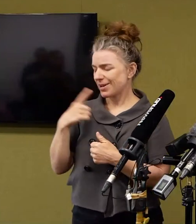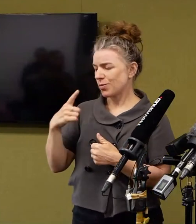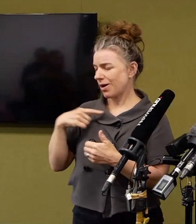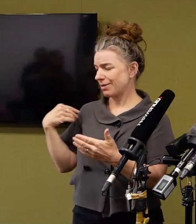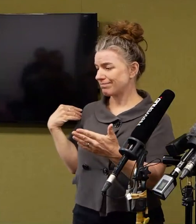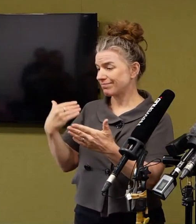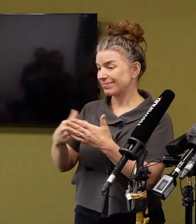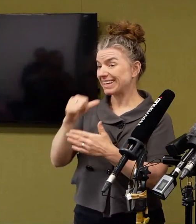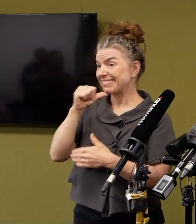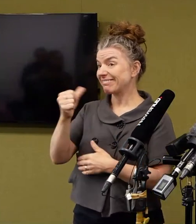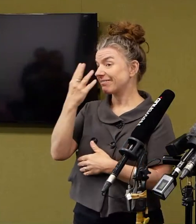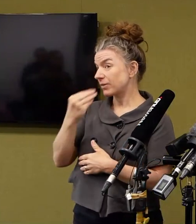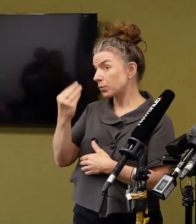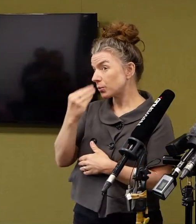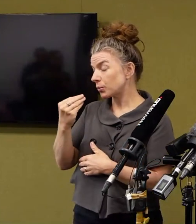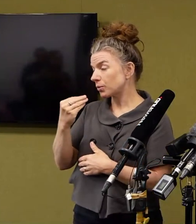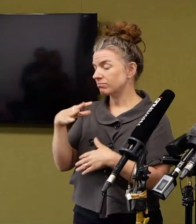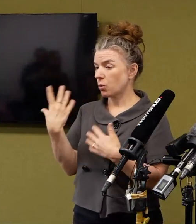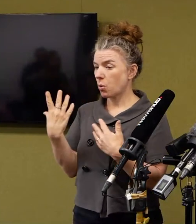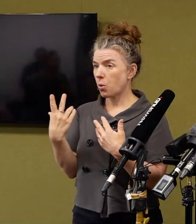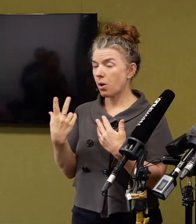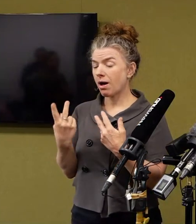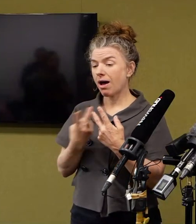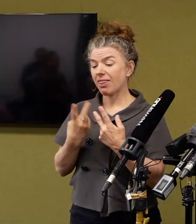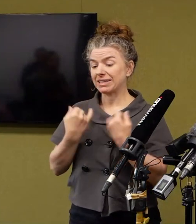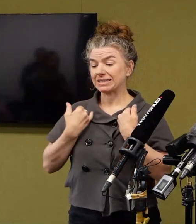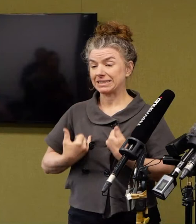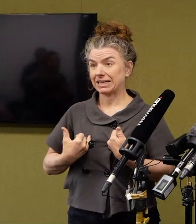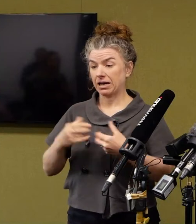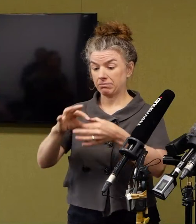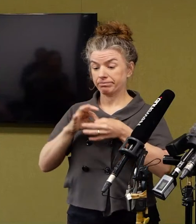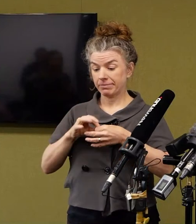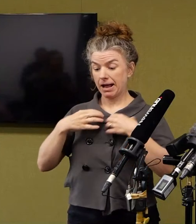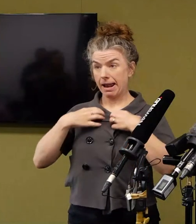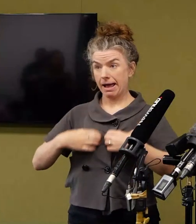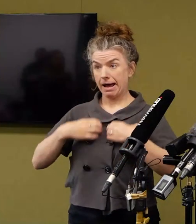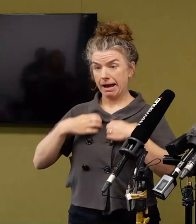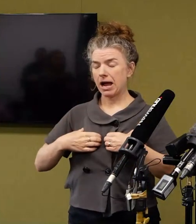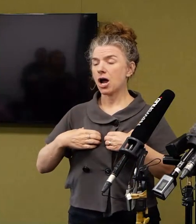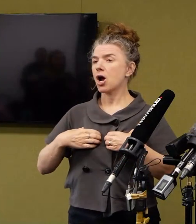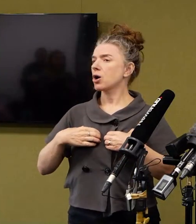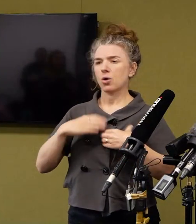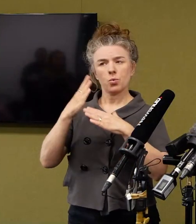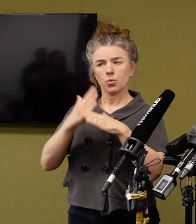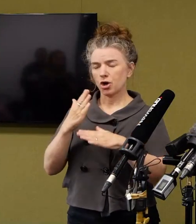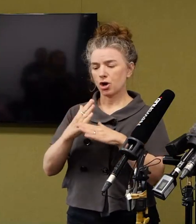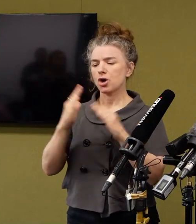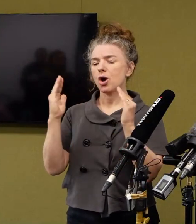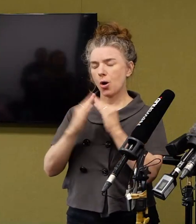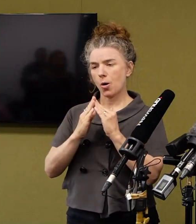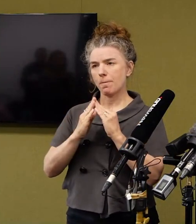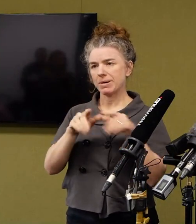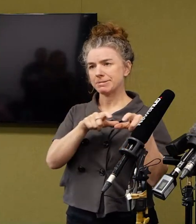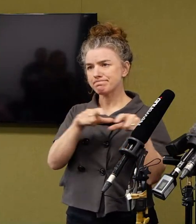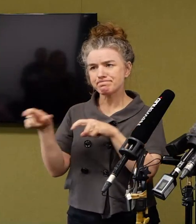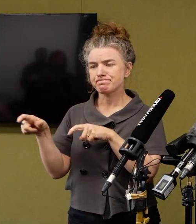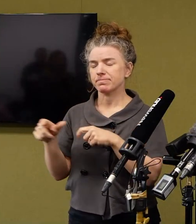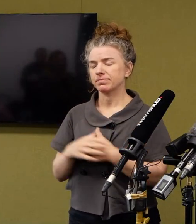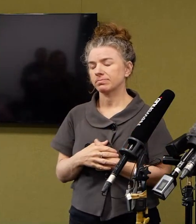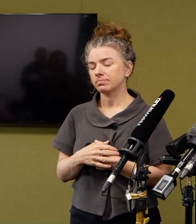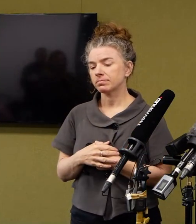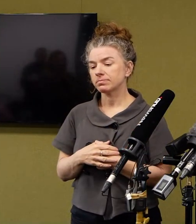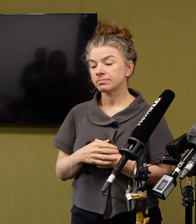when you have influenza or another respiratory illness, stay home from work if you are symptomatic. So I'll